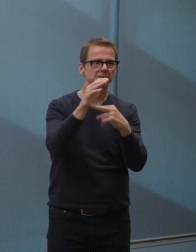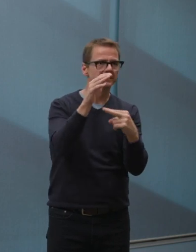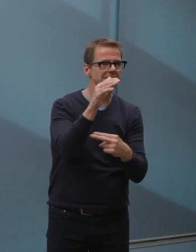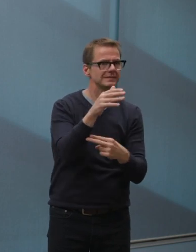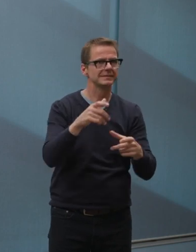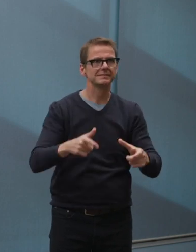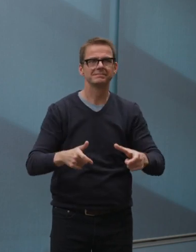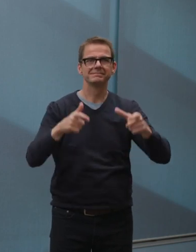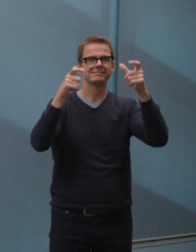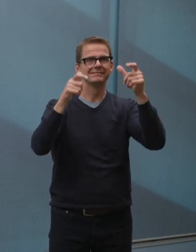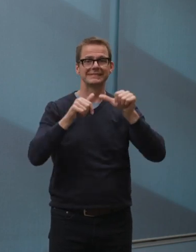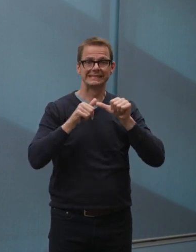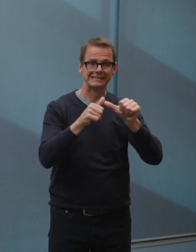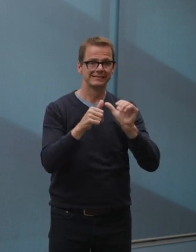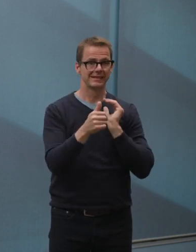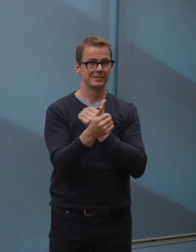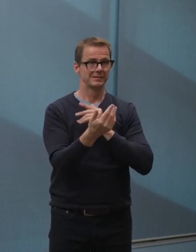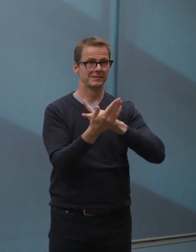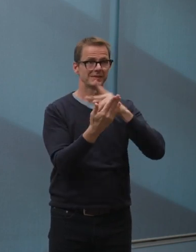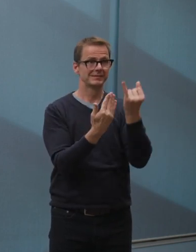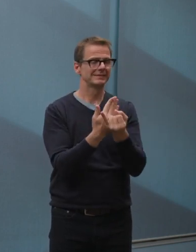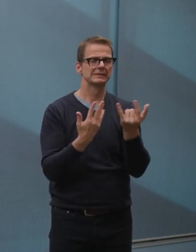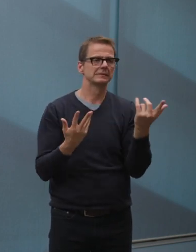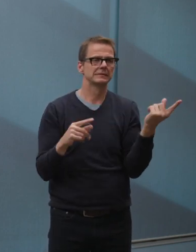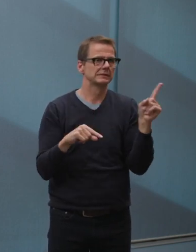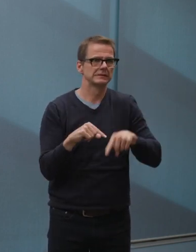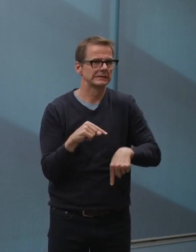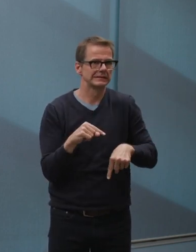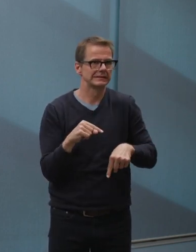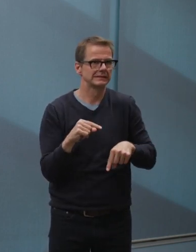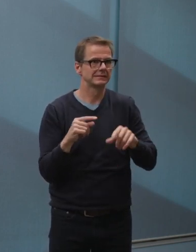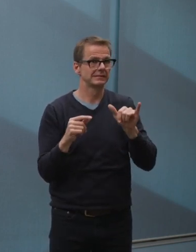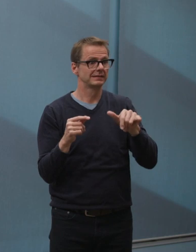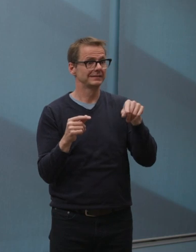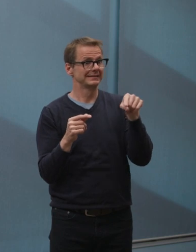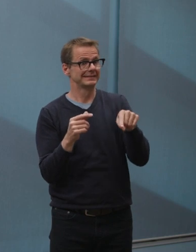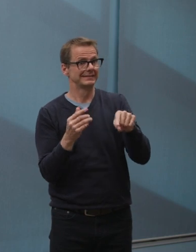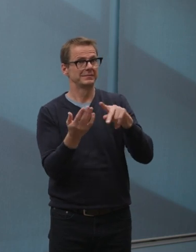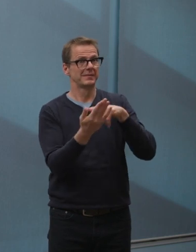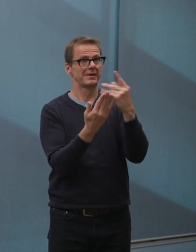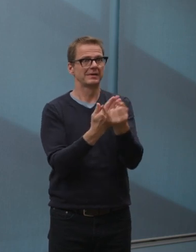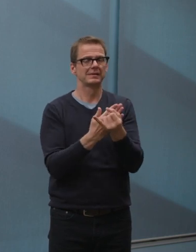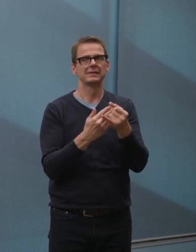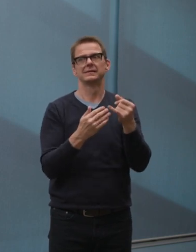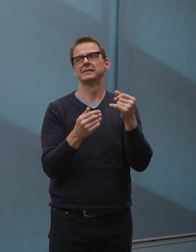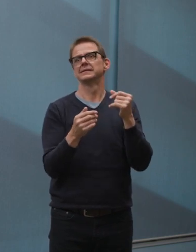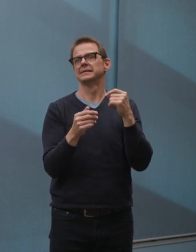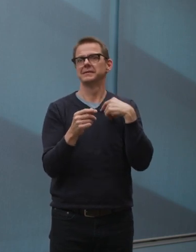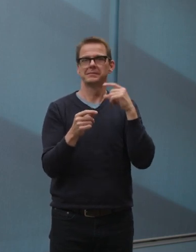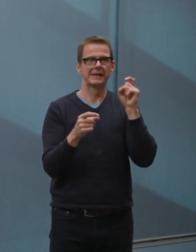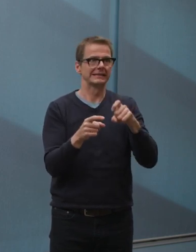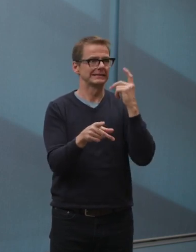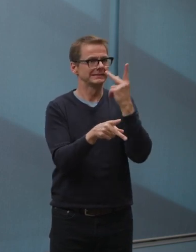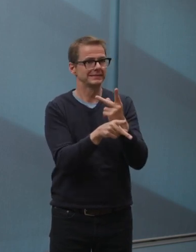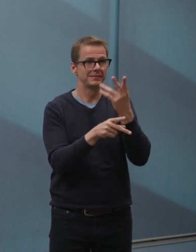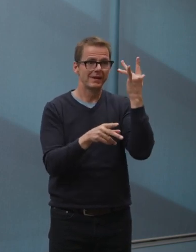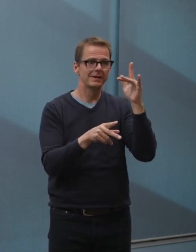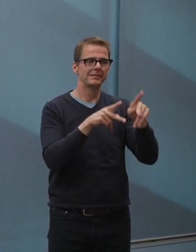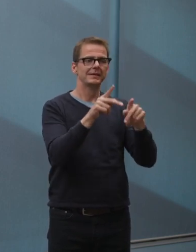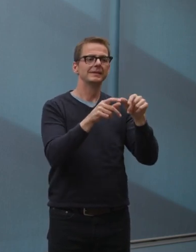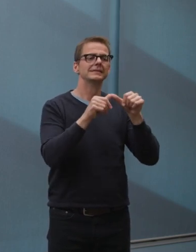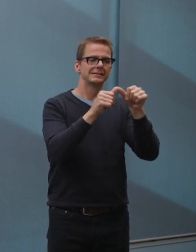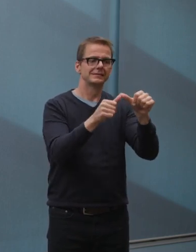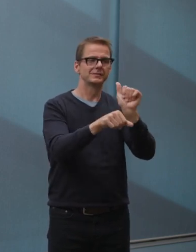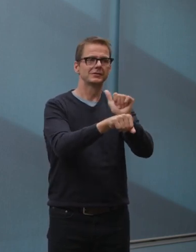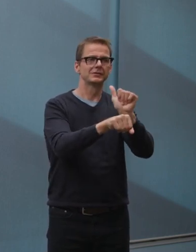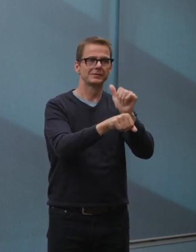and Big City Mayor's Caucus of Canada tomorrow to continue to press this issue with the federal government and